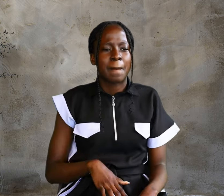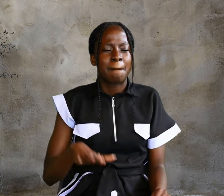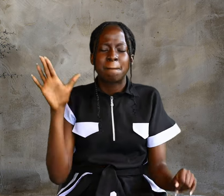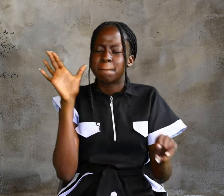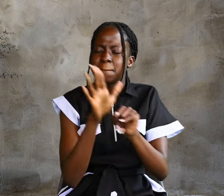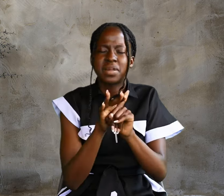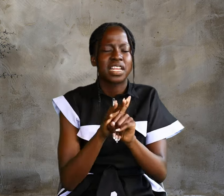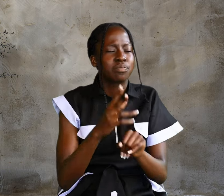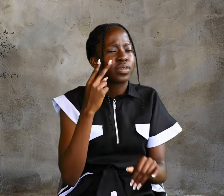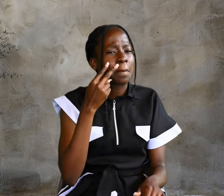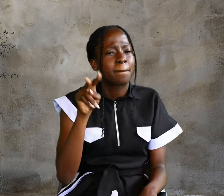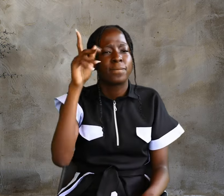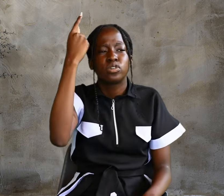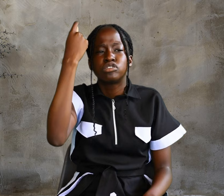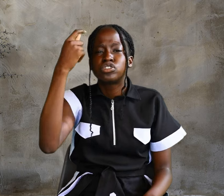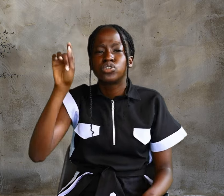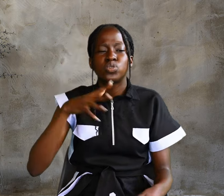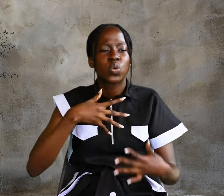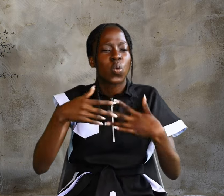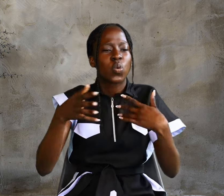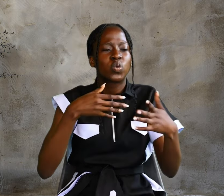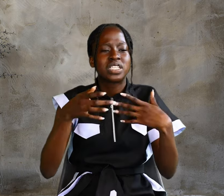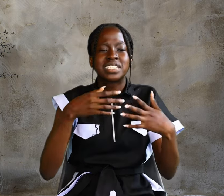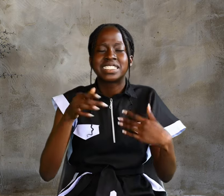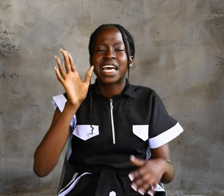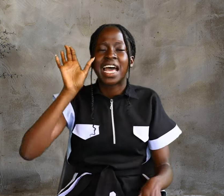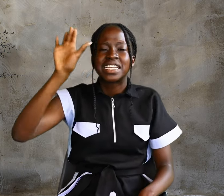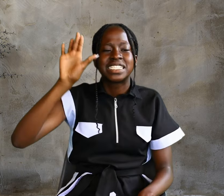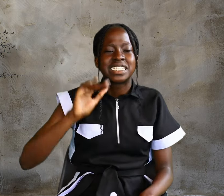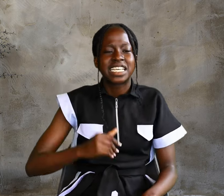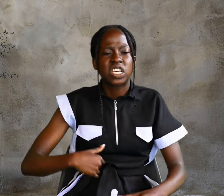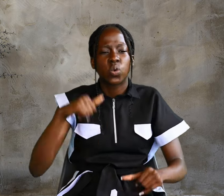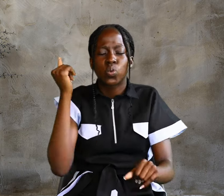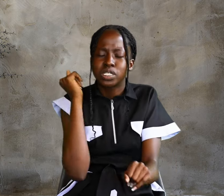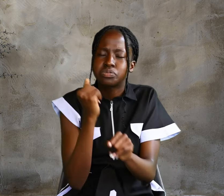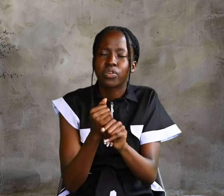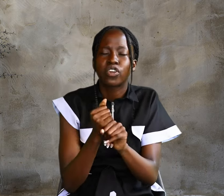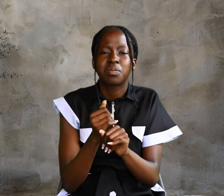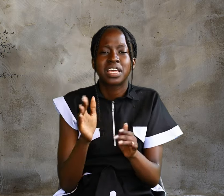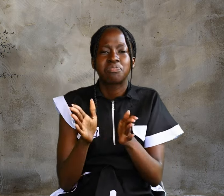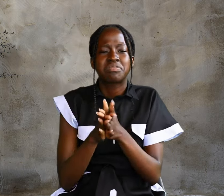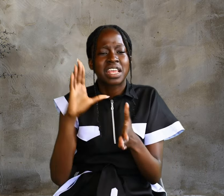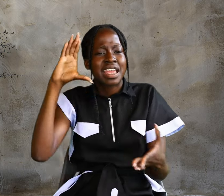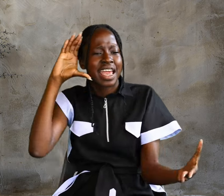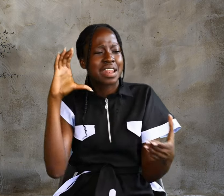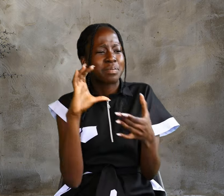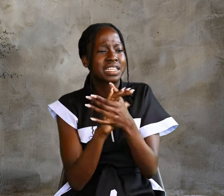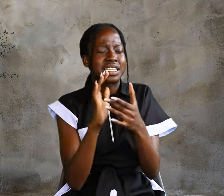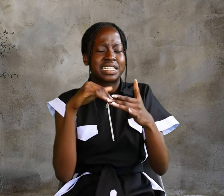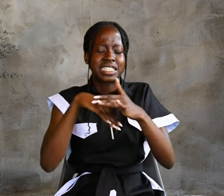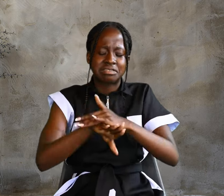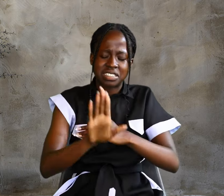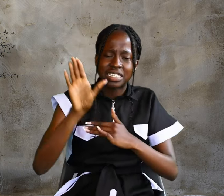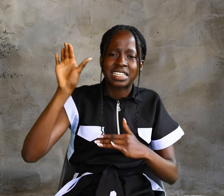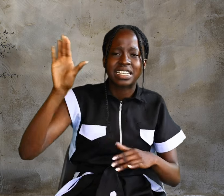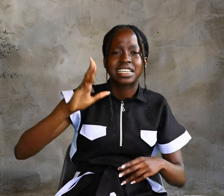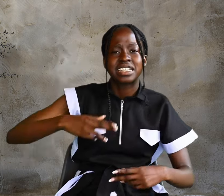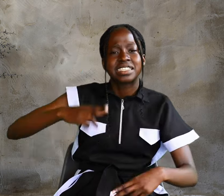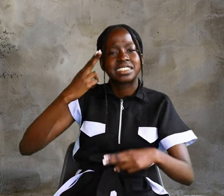Many people Saw the signs He was performing And believed In his